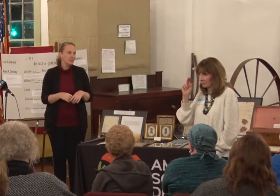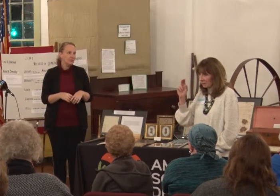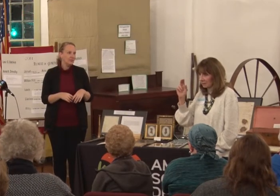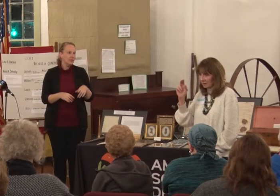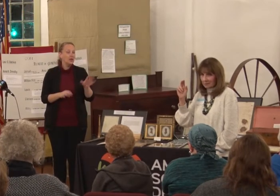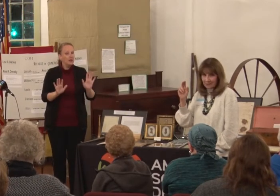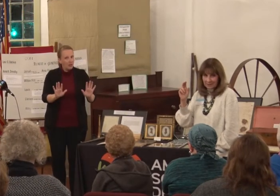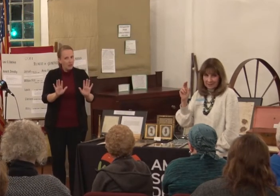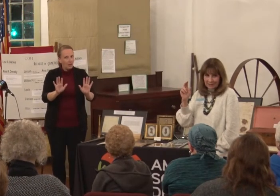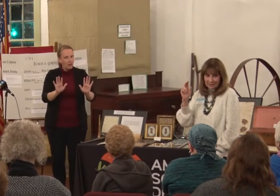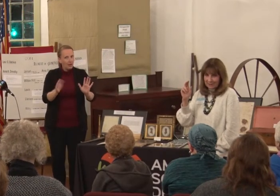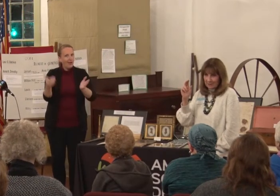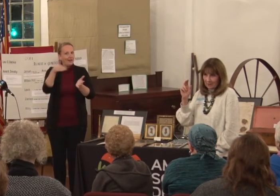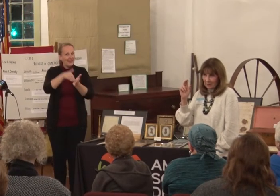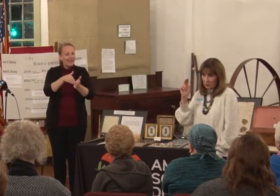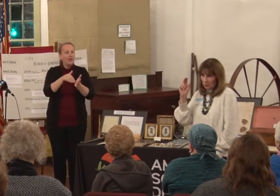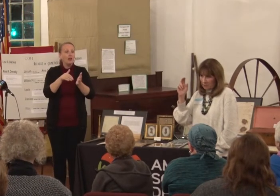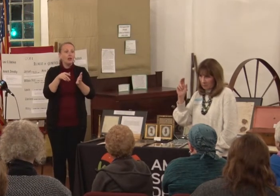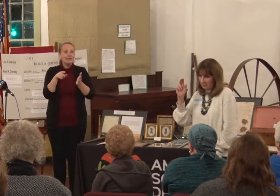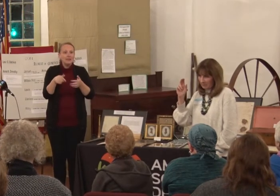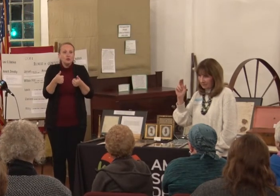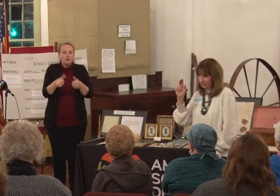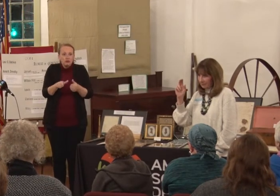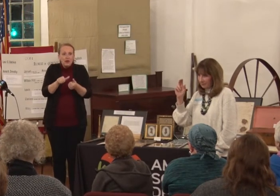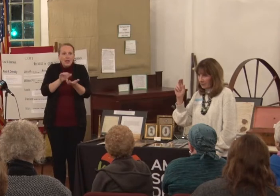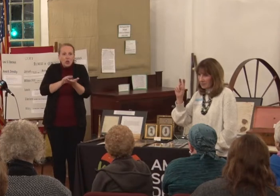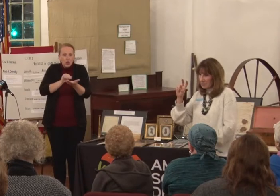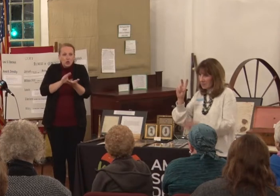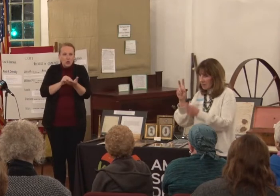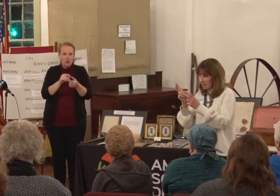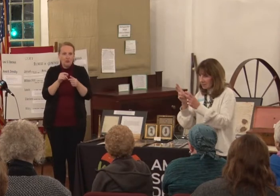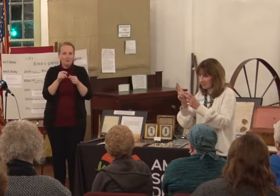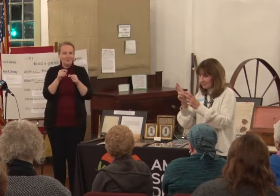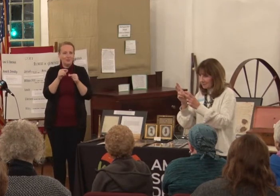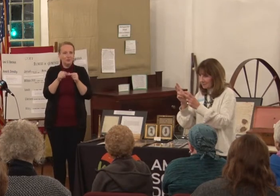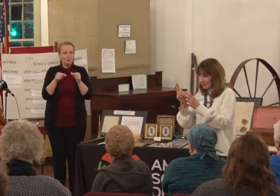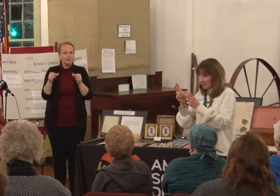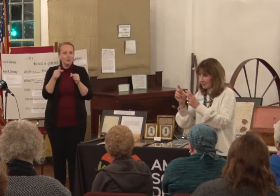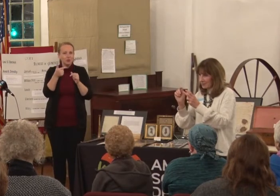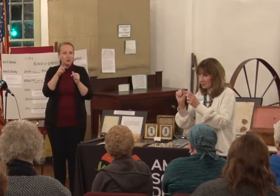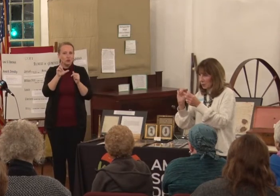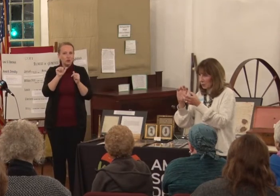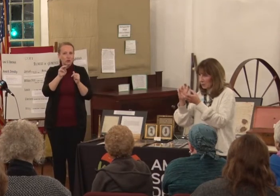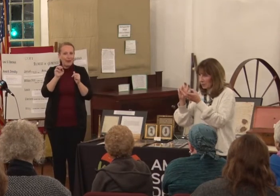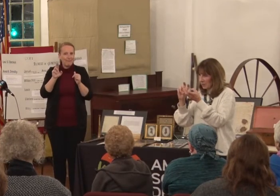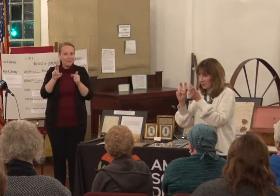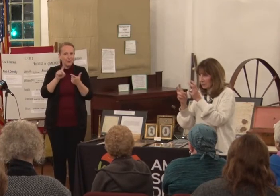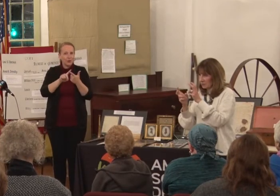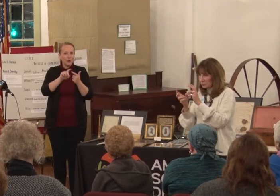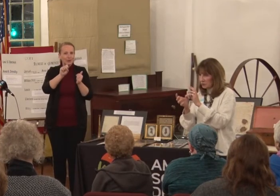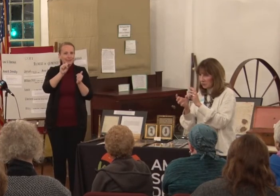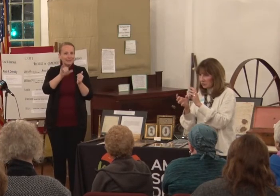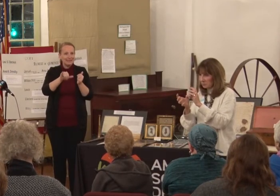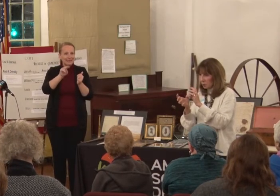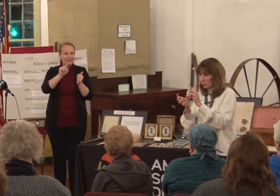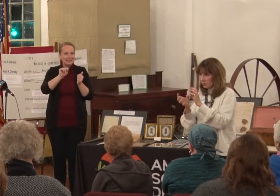learn grammar, syntax. So a lot of things are juxtaposed.